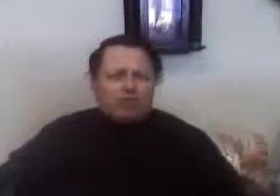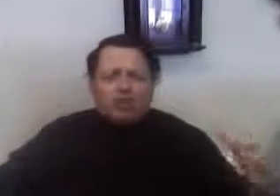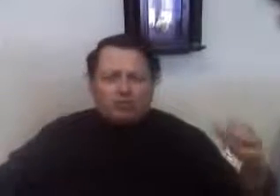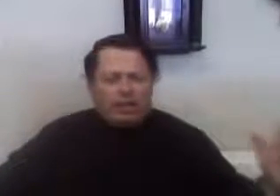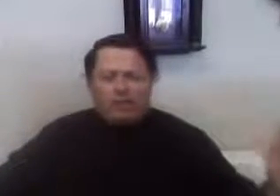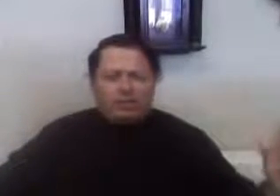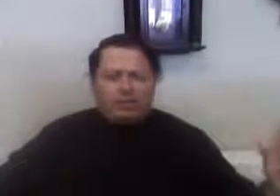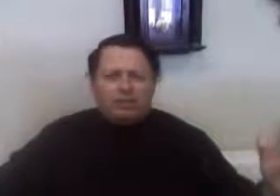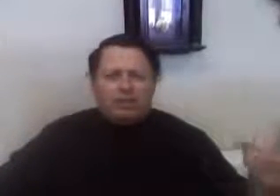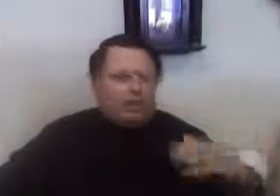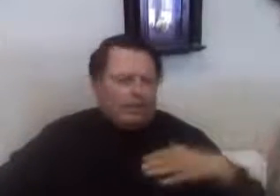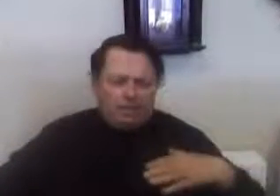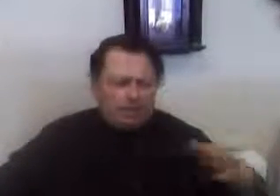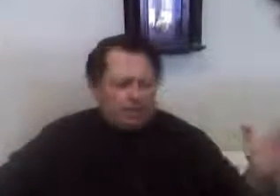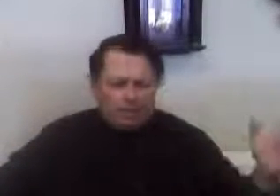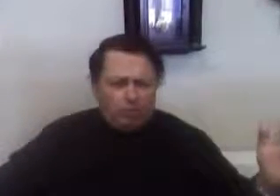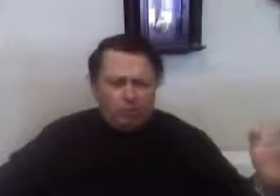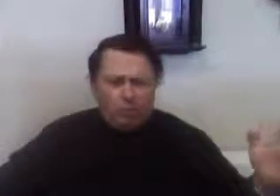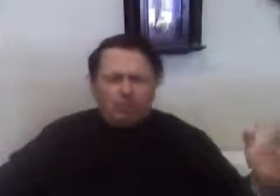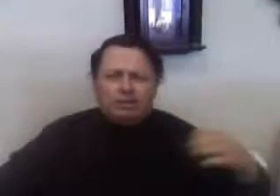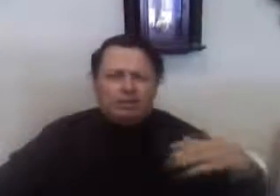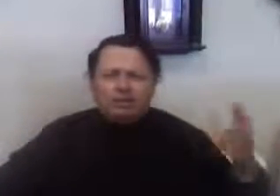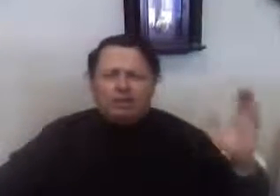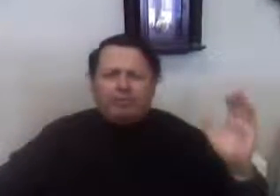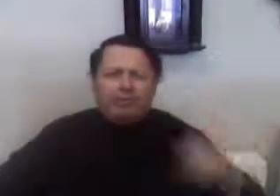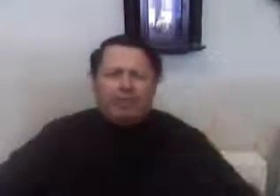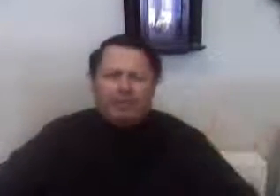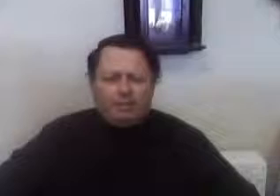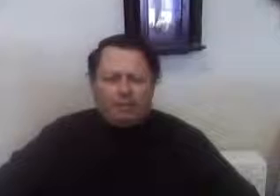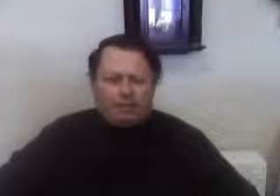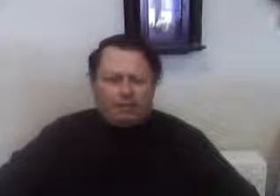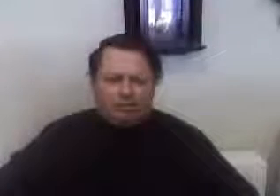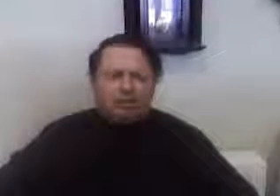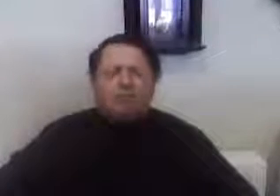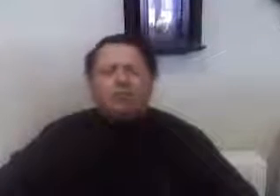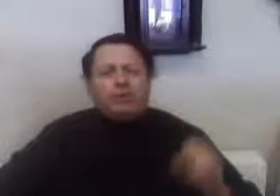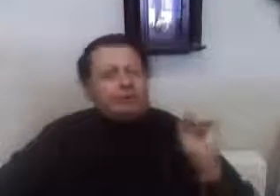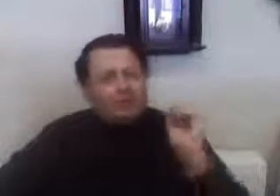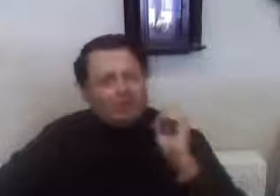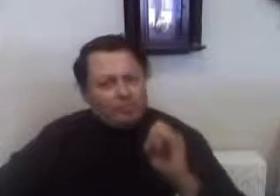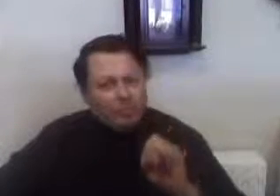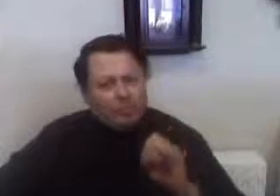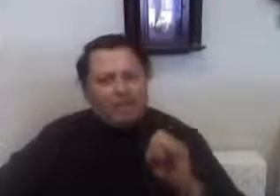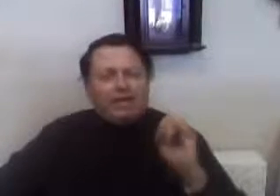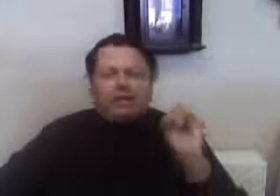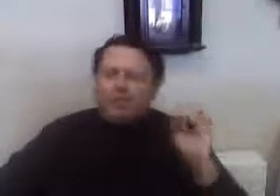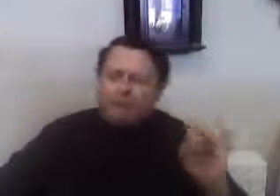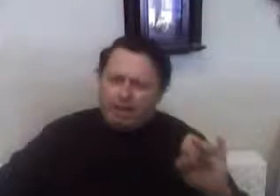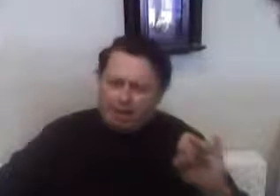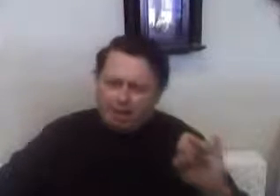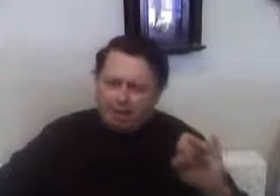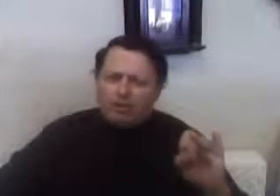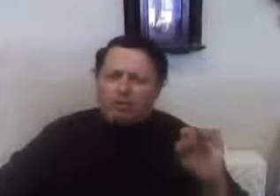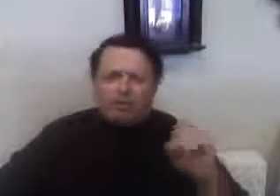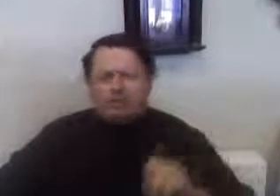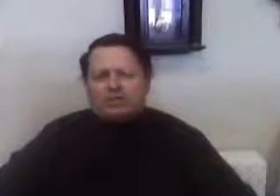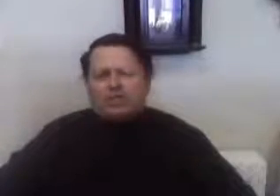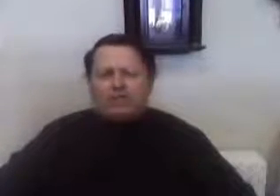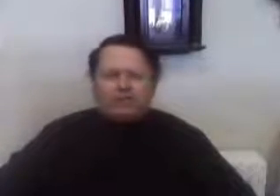regulation, and nothing more does not provide any medical, but we do have Medicaid and Medicare, which is a form